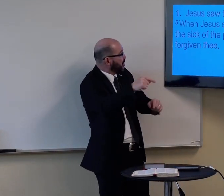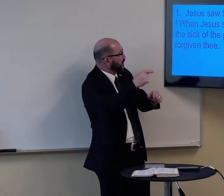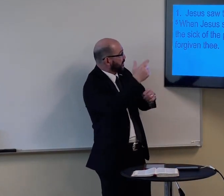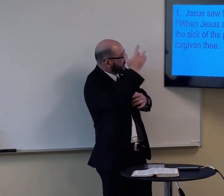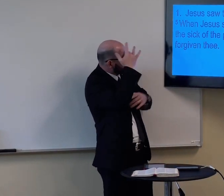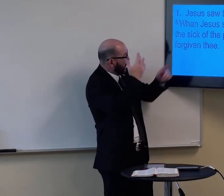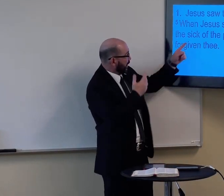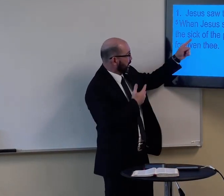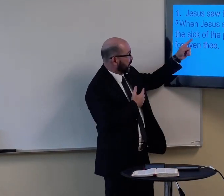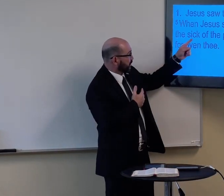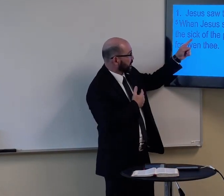he said unto the sick,